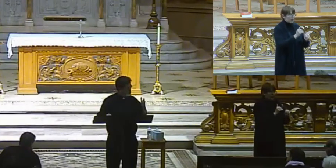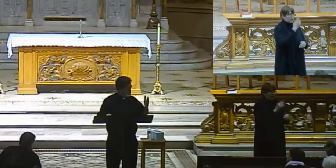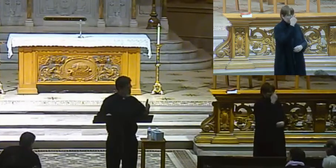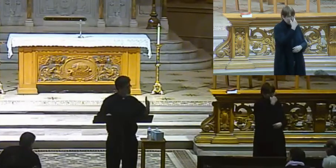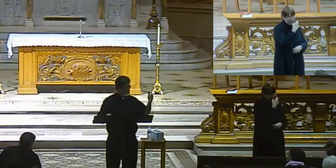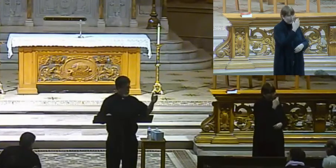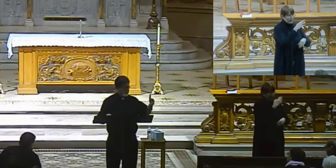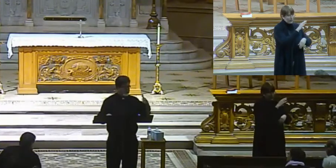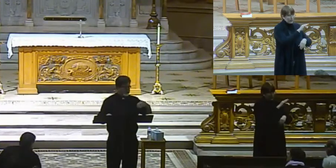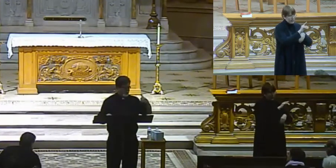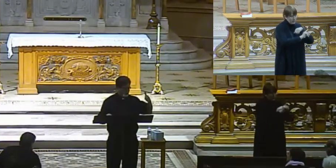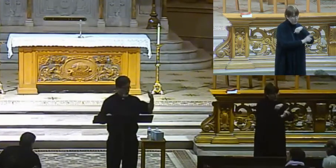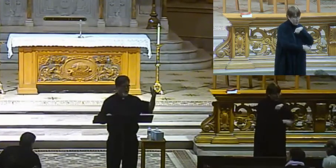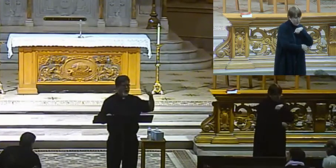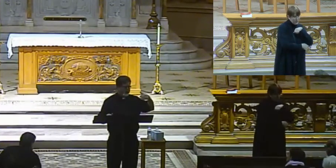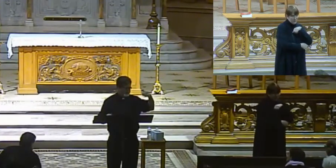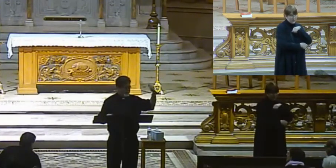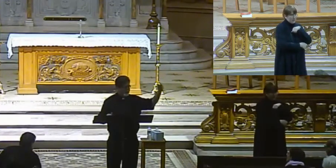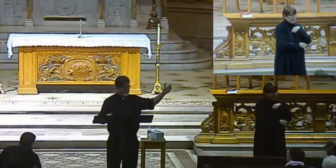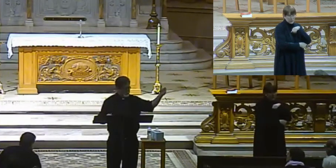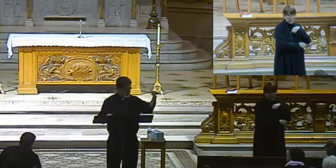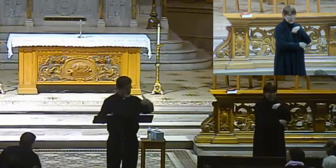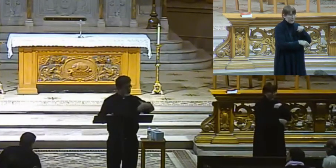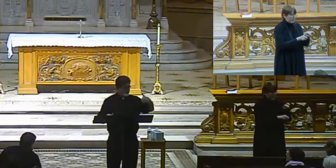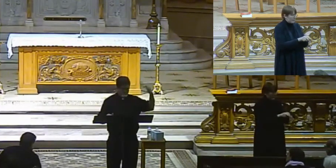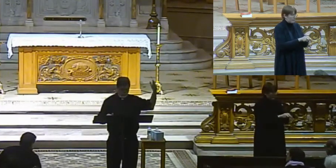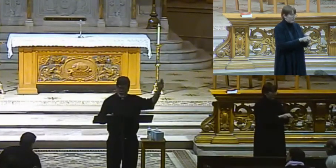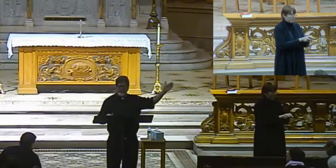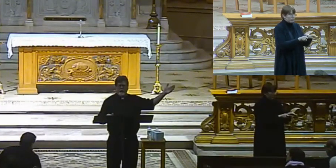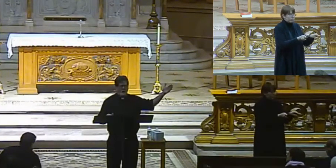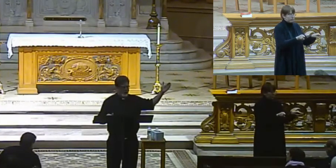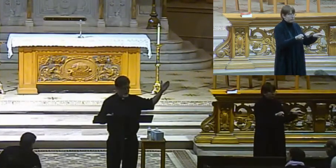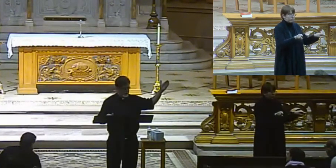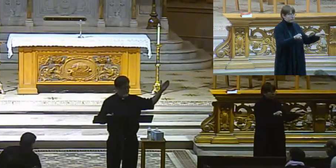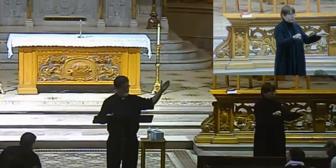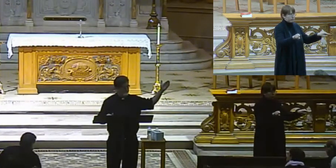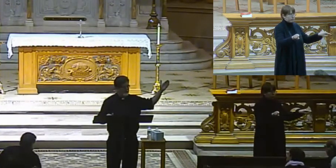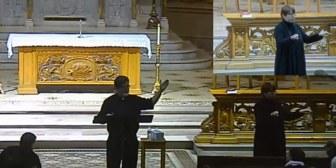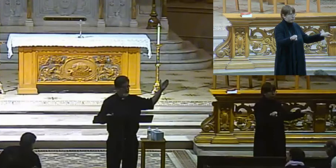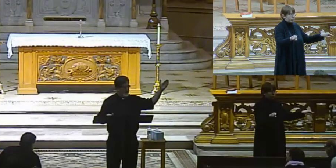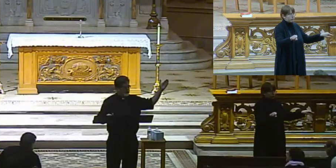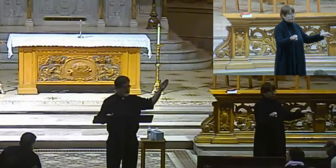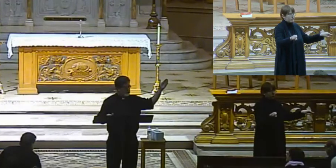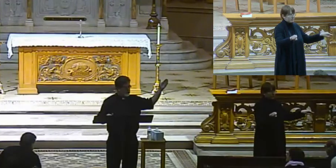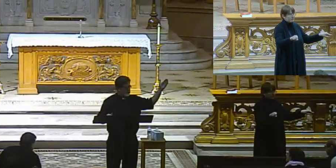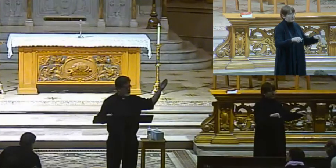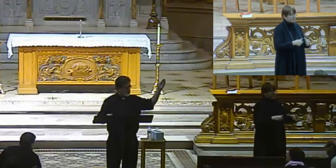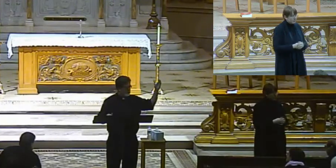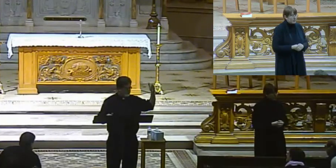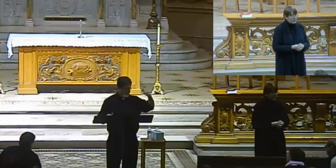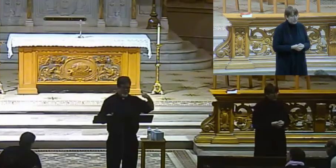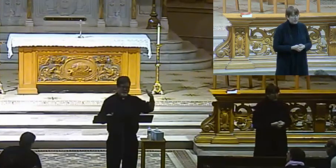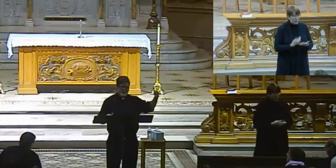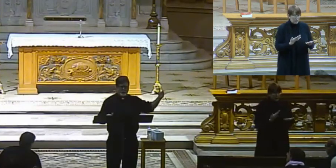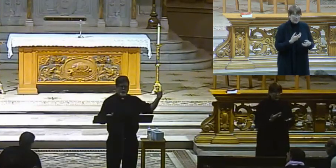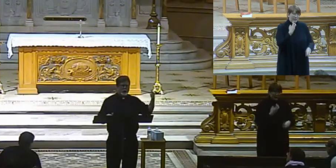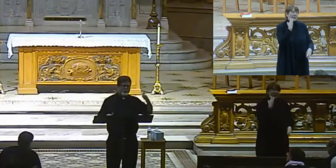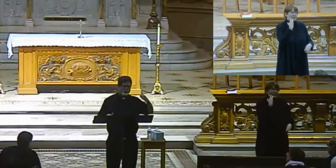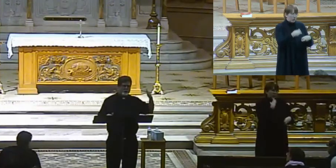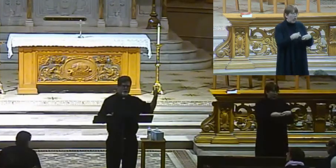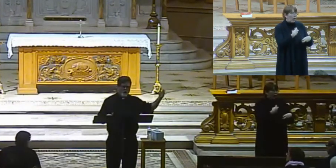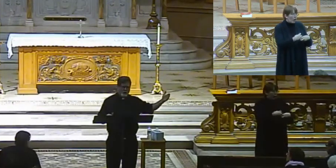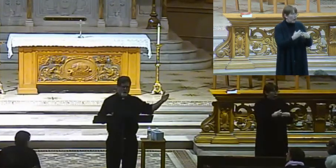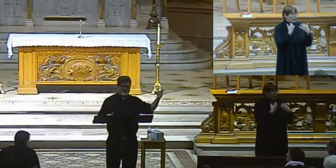right? The Protestant churches as a whole have moved pretty far away from us as Catholics, and so it will be very difficult